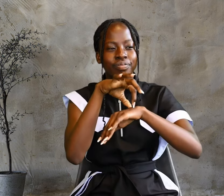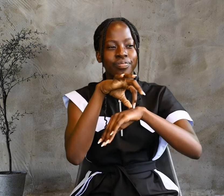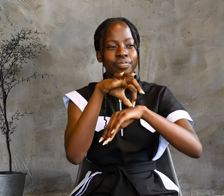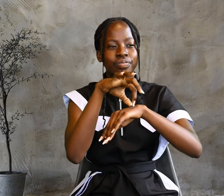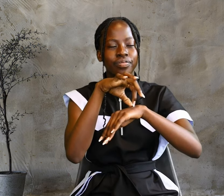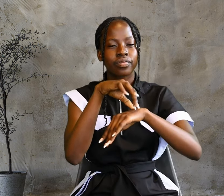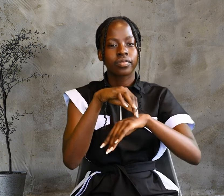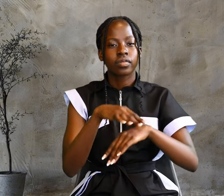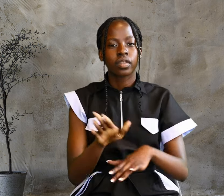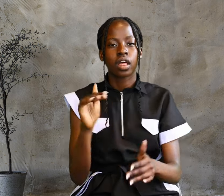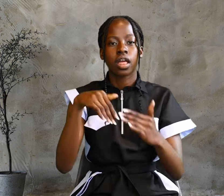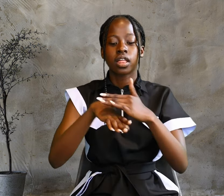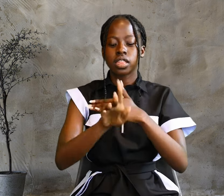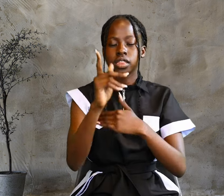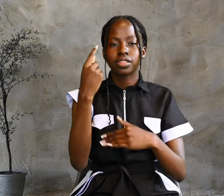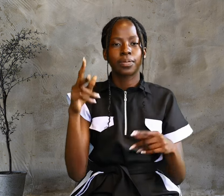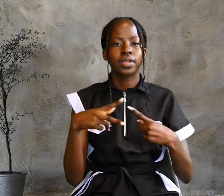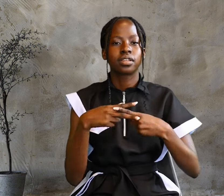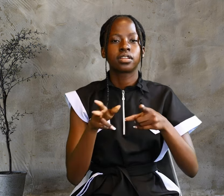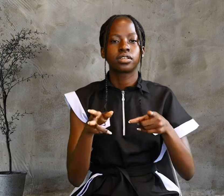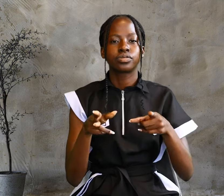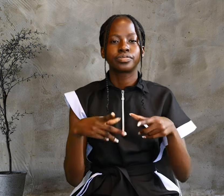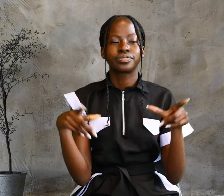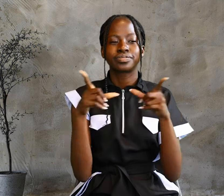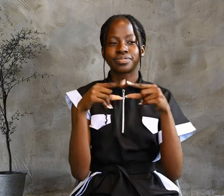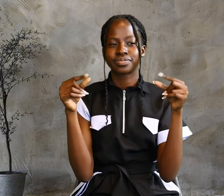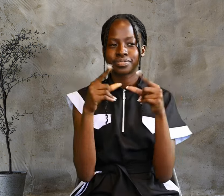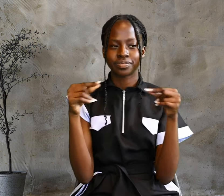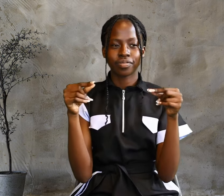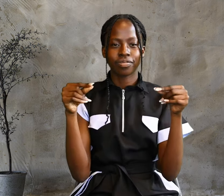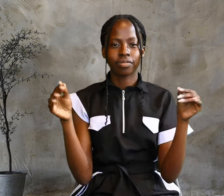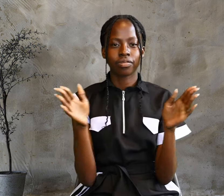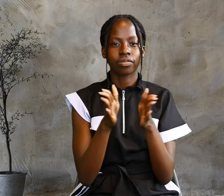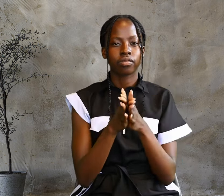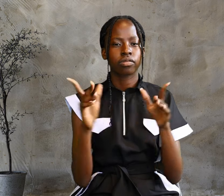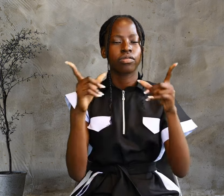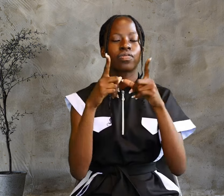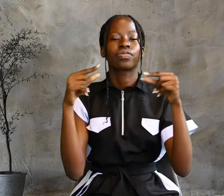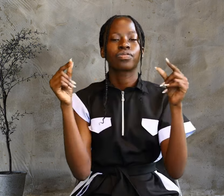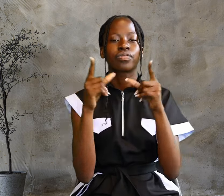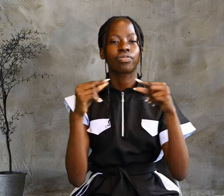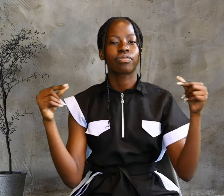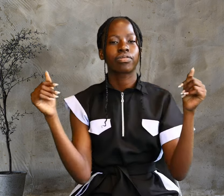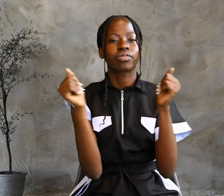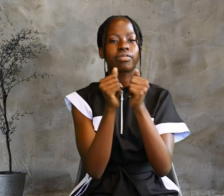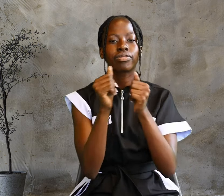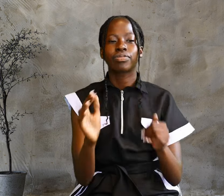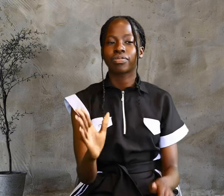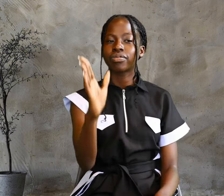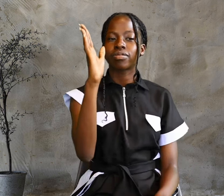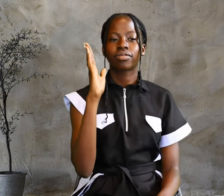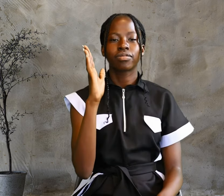In the beginning was the Word, and the Word was with God,